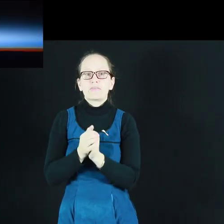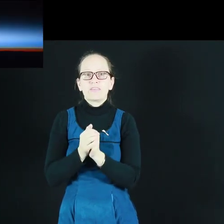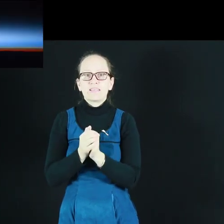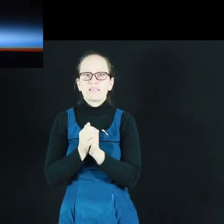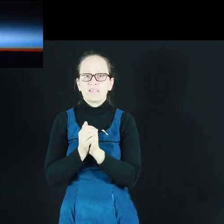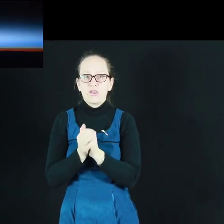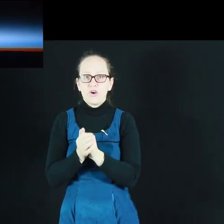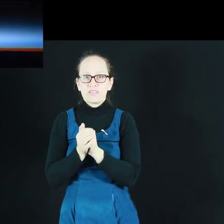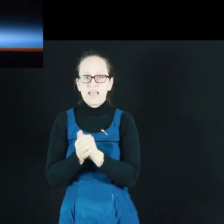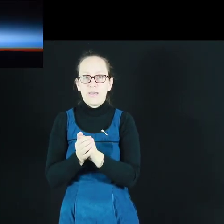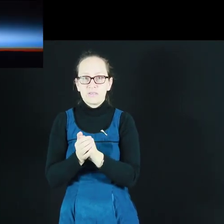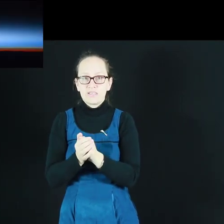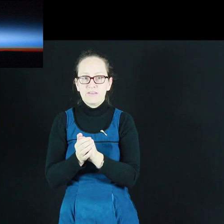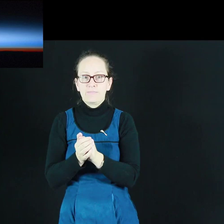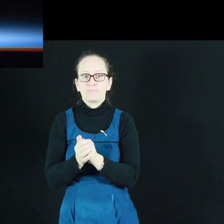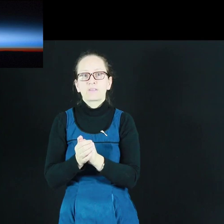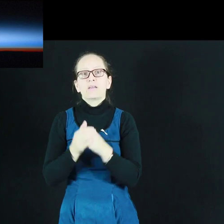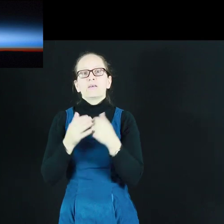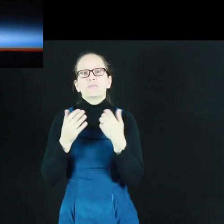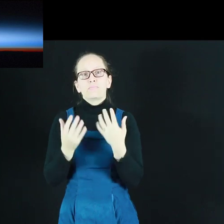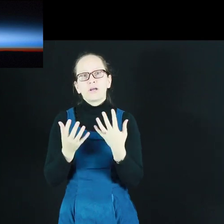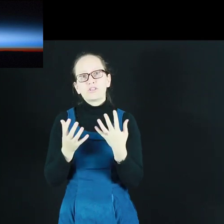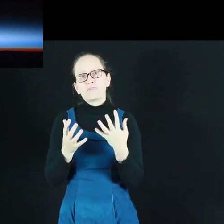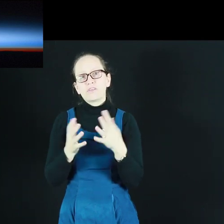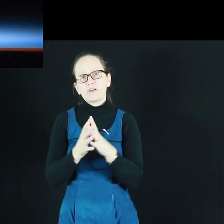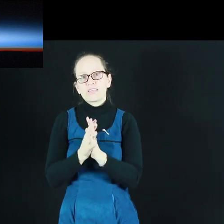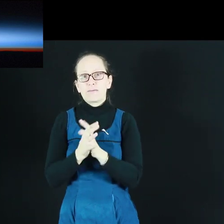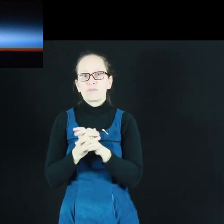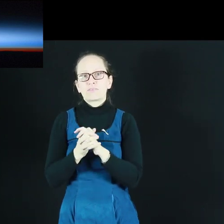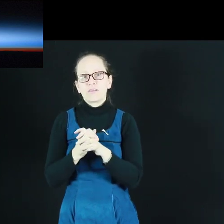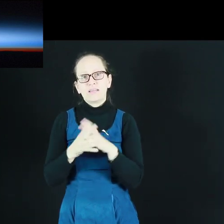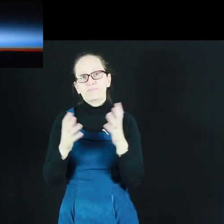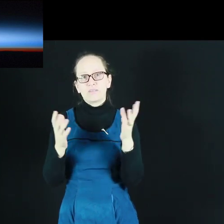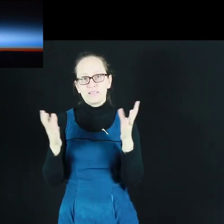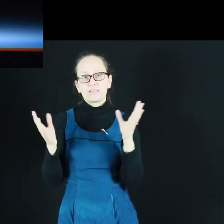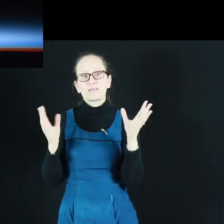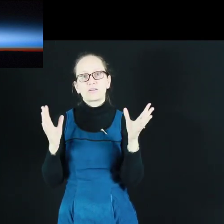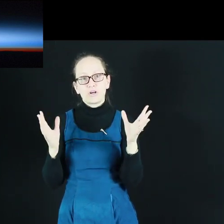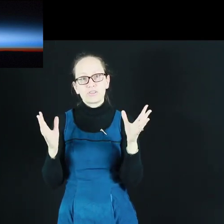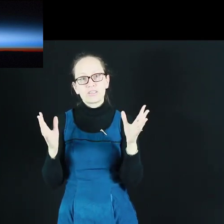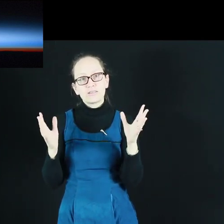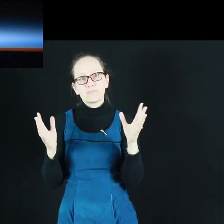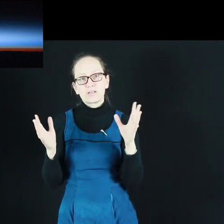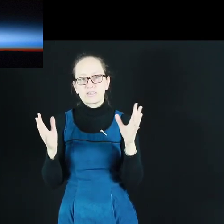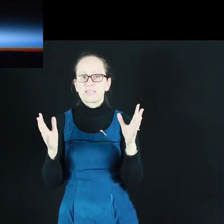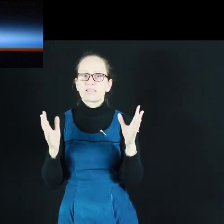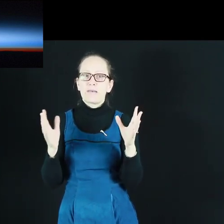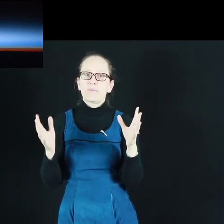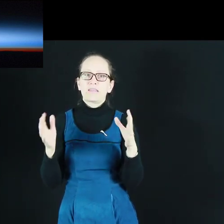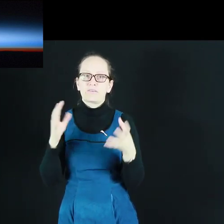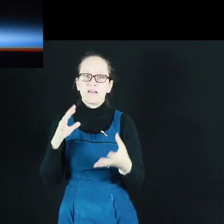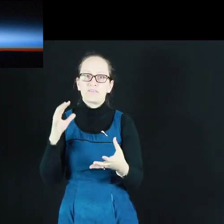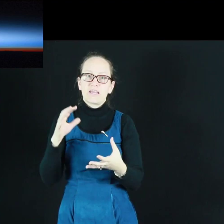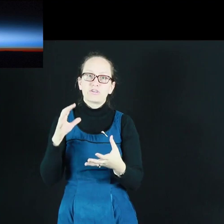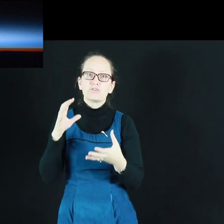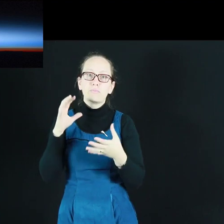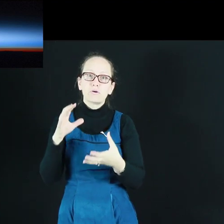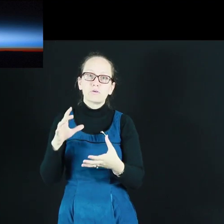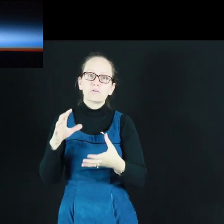of this is the Earth's atmosphere. The pressure of the Earth's atmosphere is constant because it's set by the gravitational pull